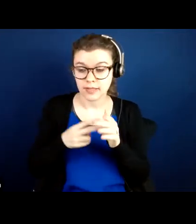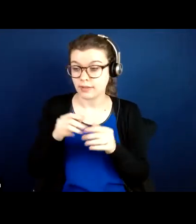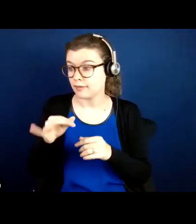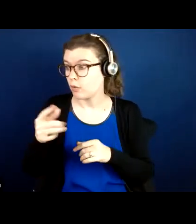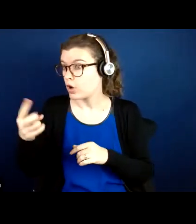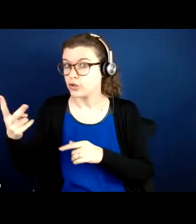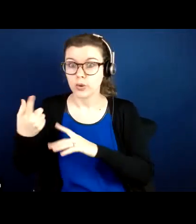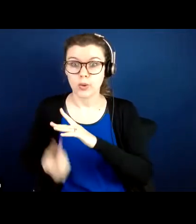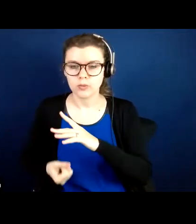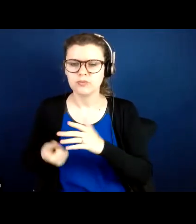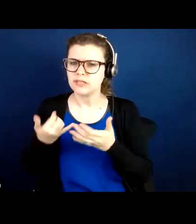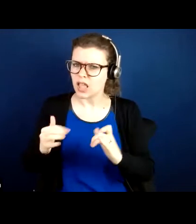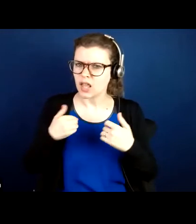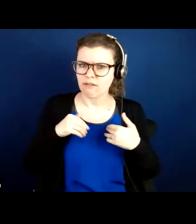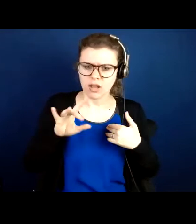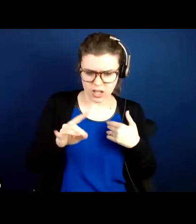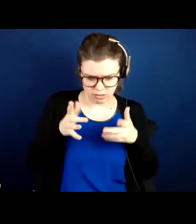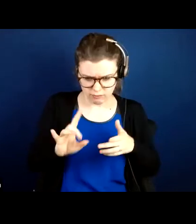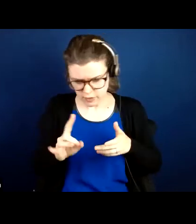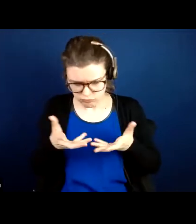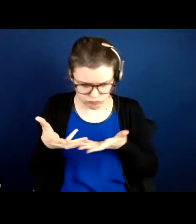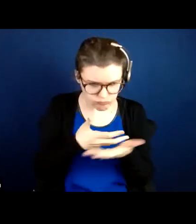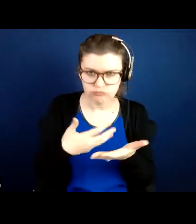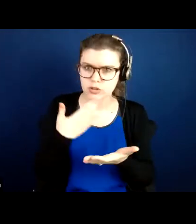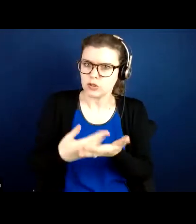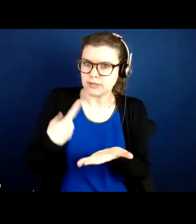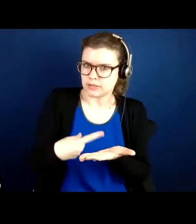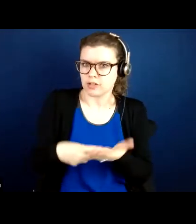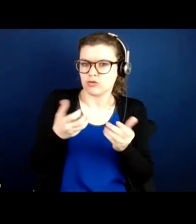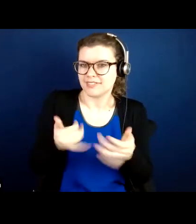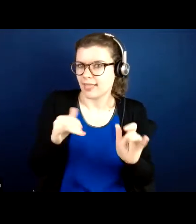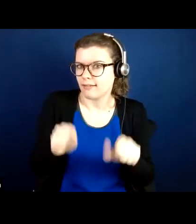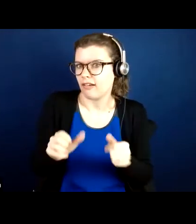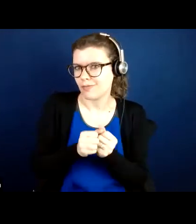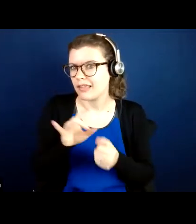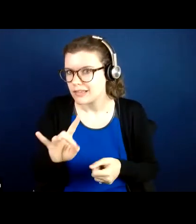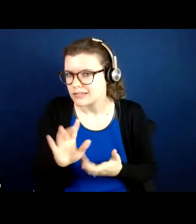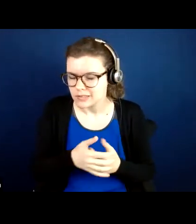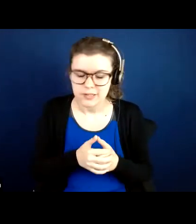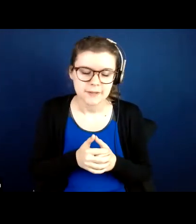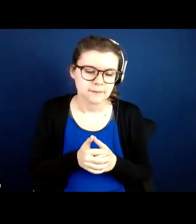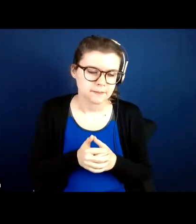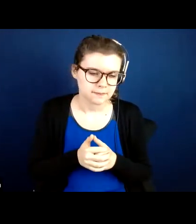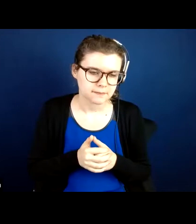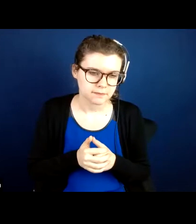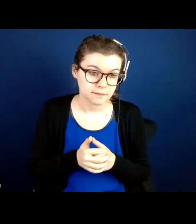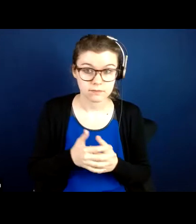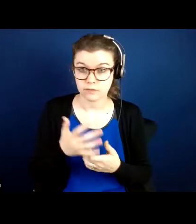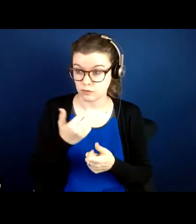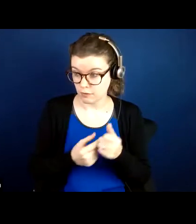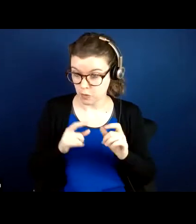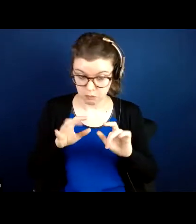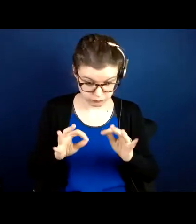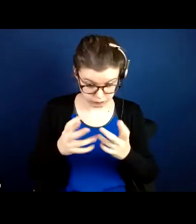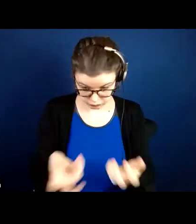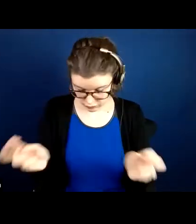it still gives you lots of time for ample discussion. And then once you have, so once you have everyone, you can